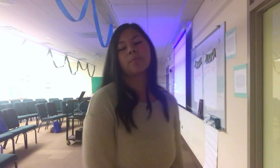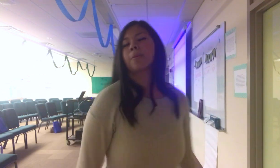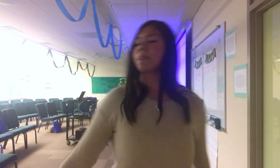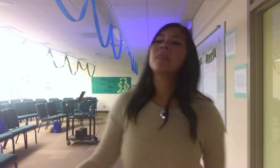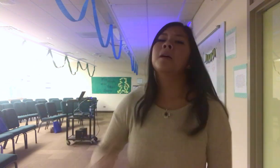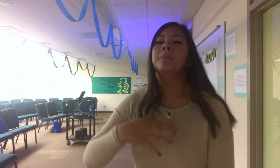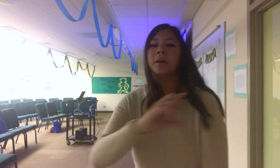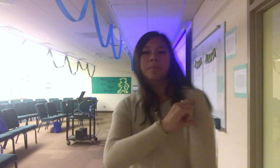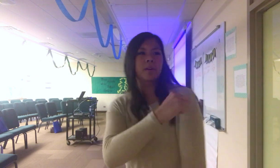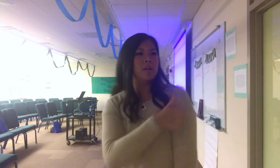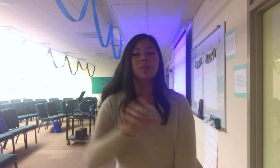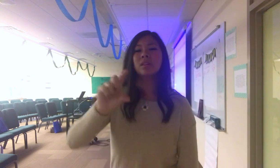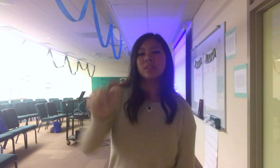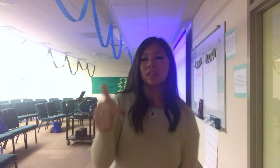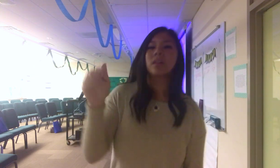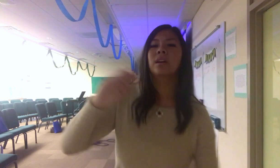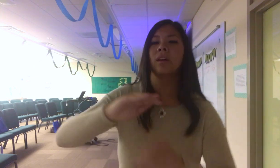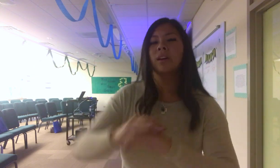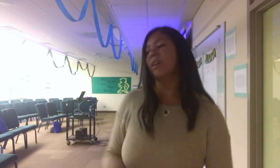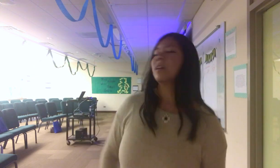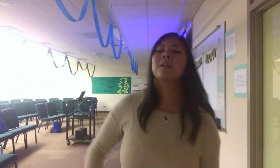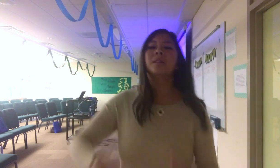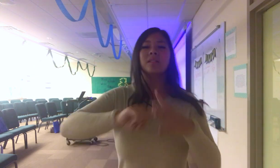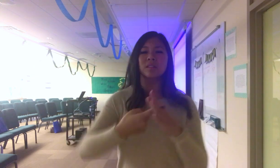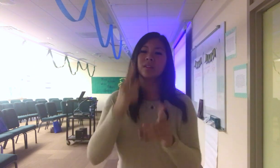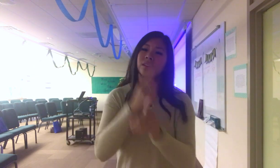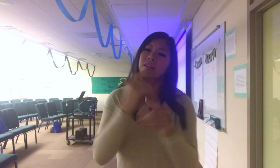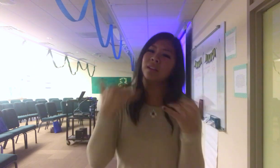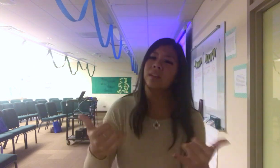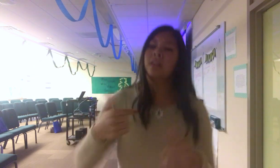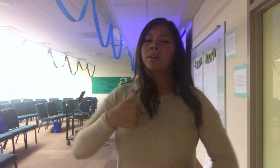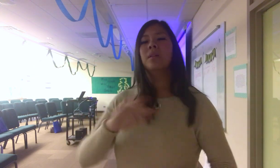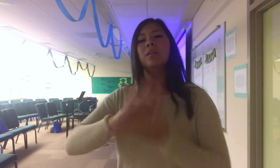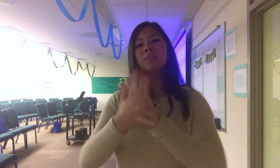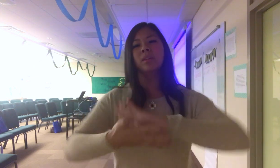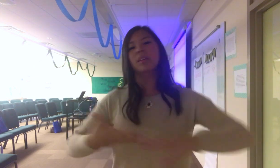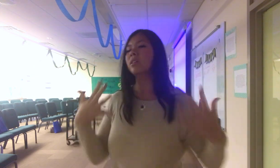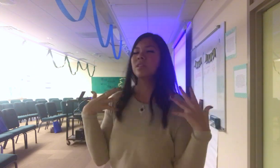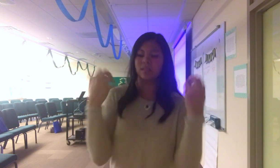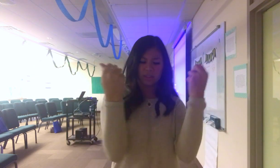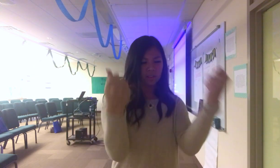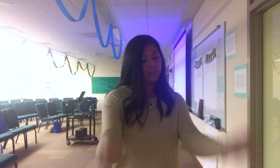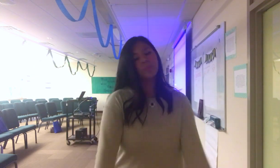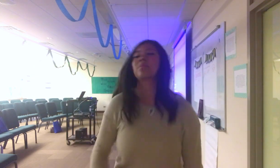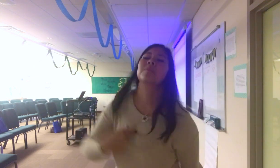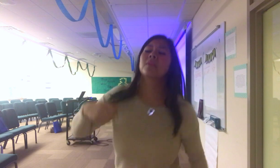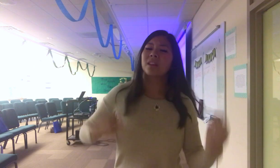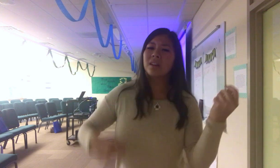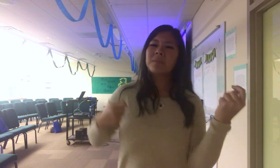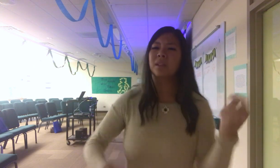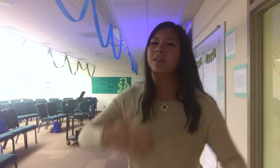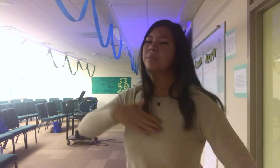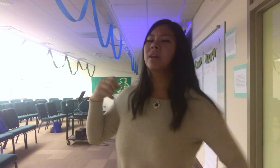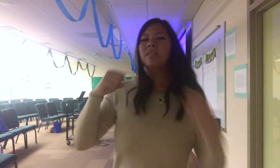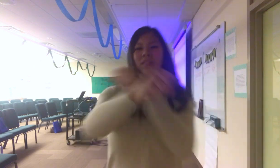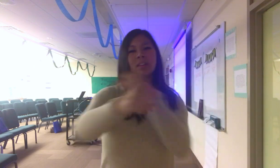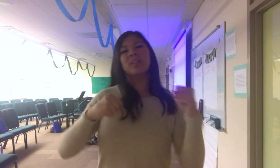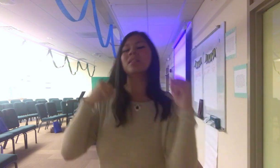My power's turned on I'll be strong I'll play my fight